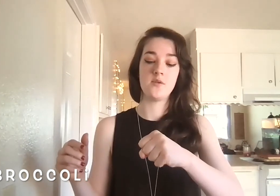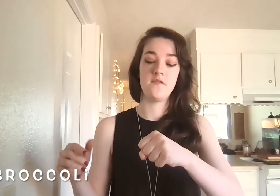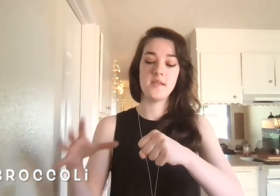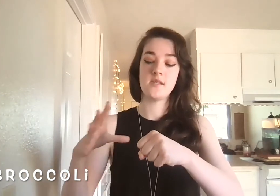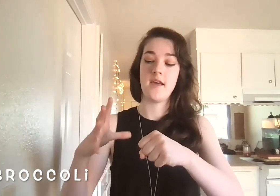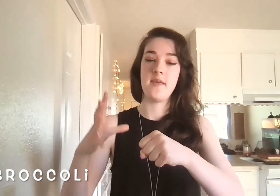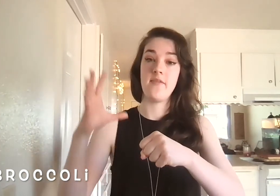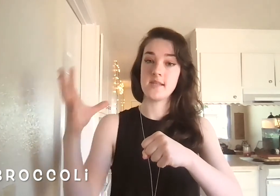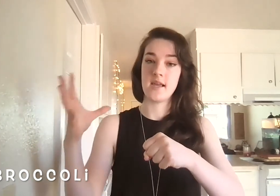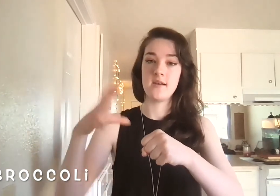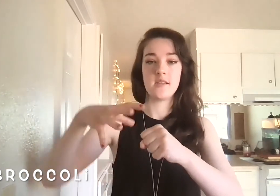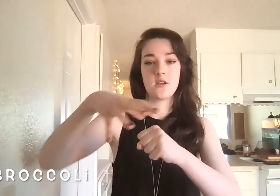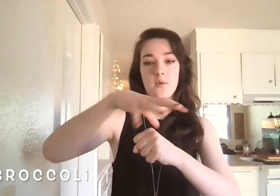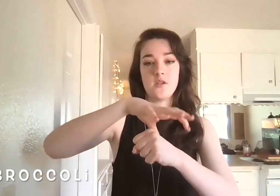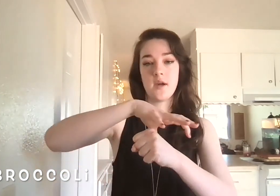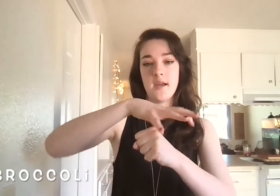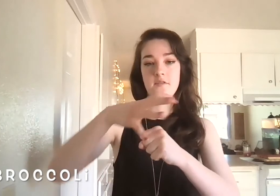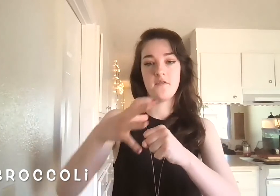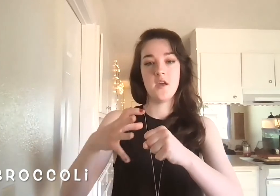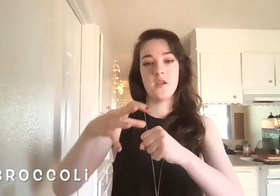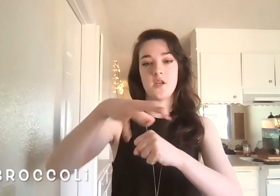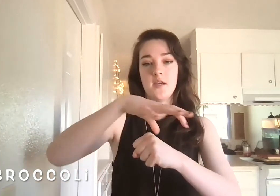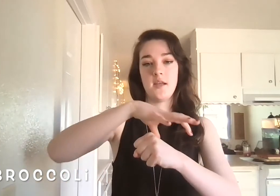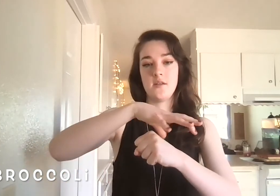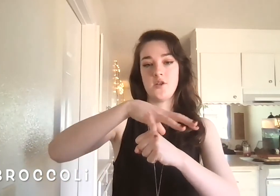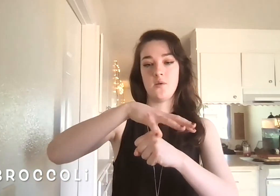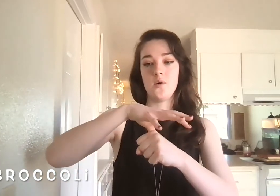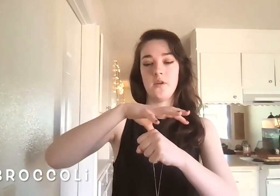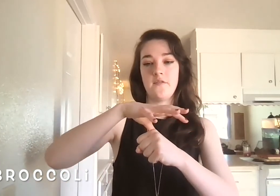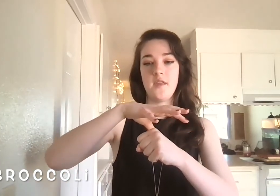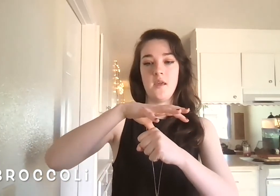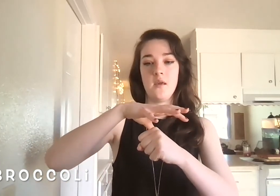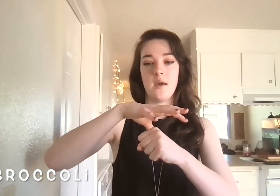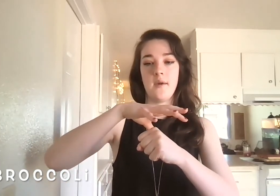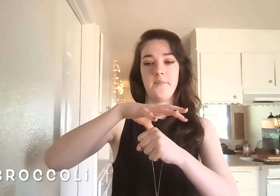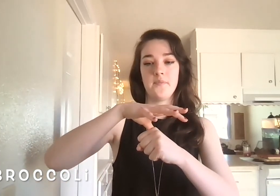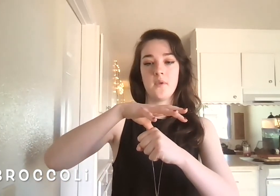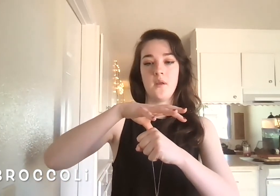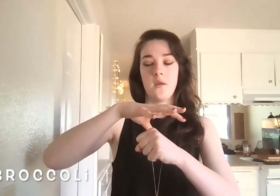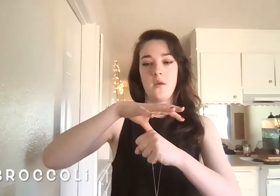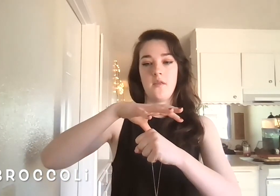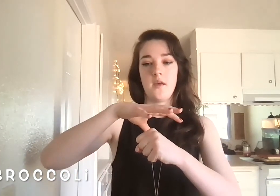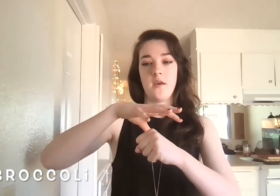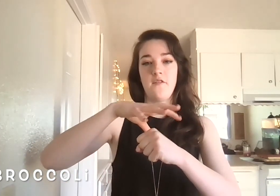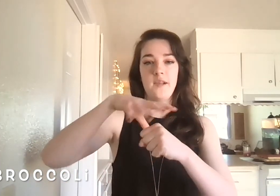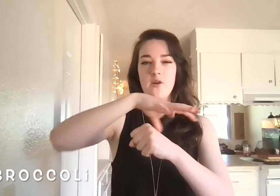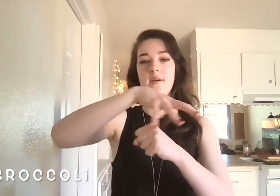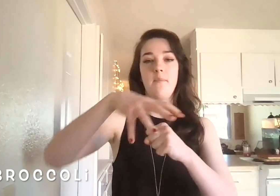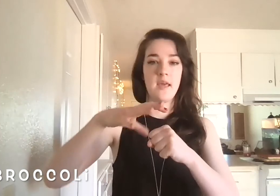a fist. And then this hand is going to kind of turn into all of the flowery bit